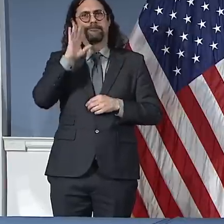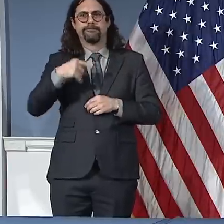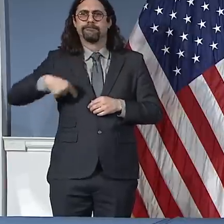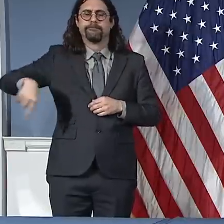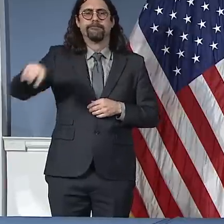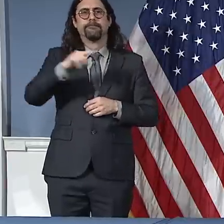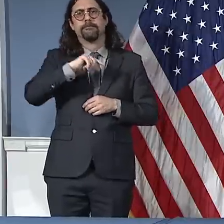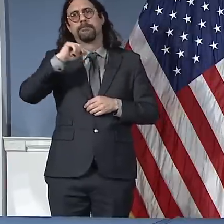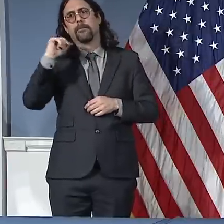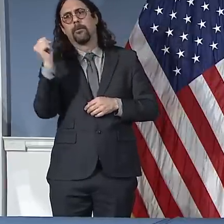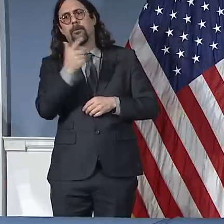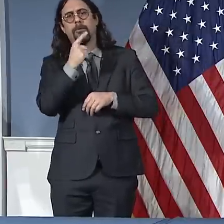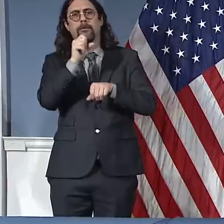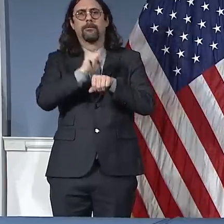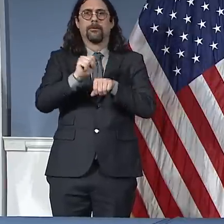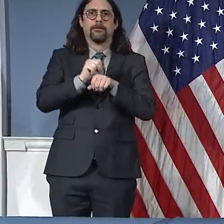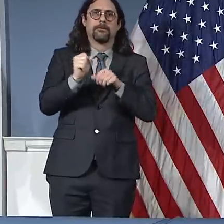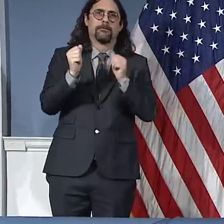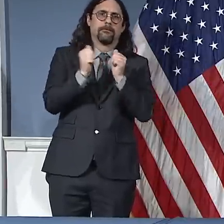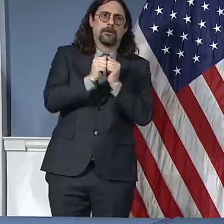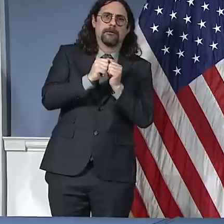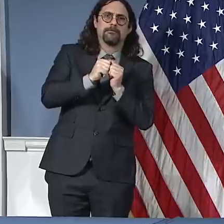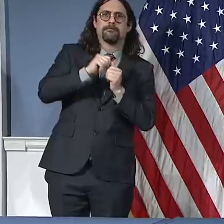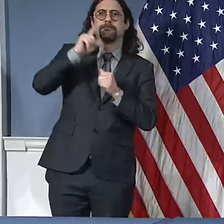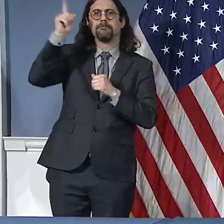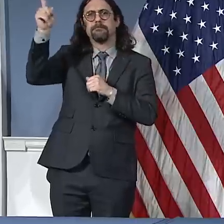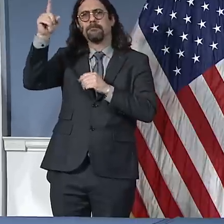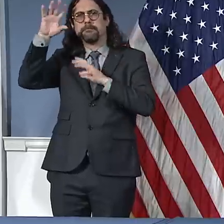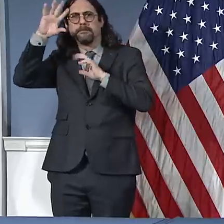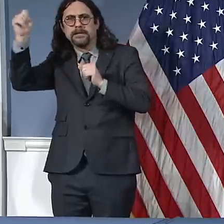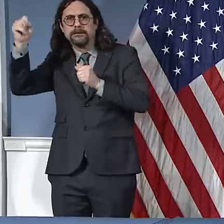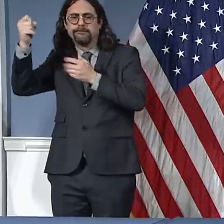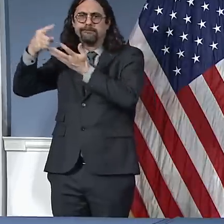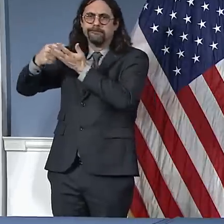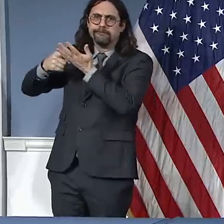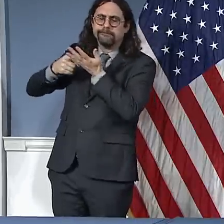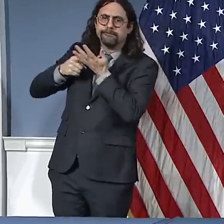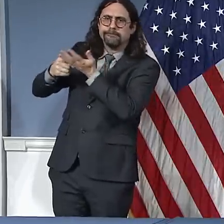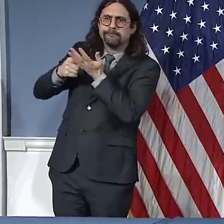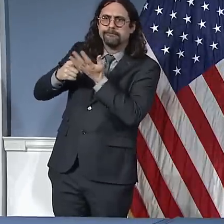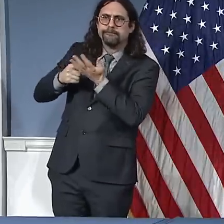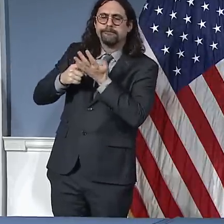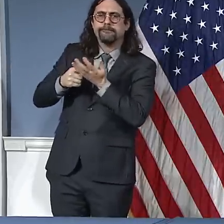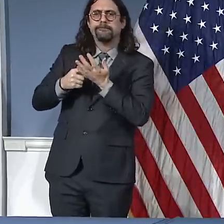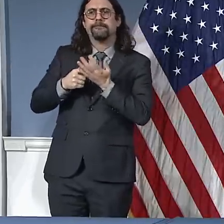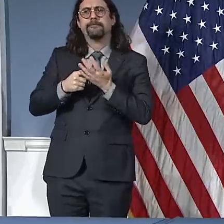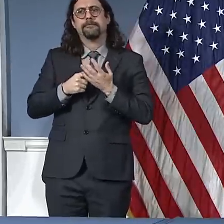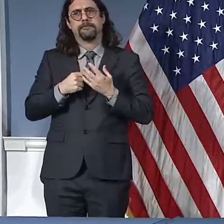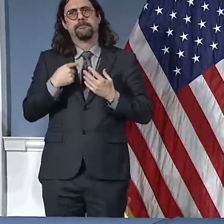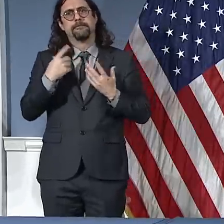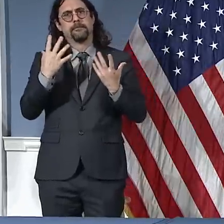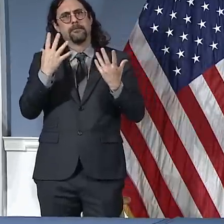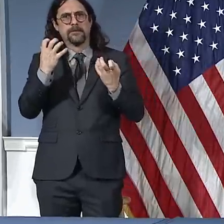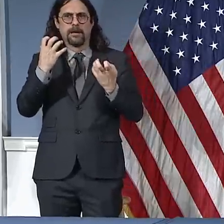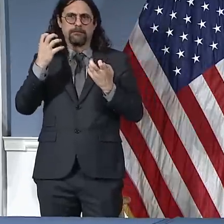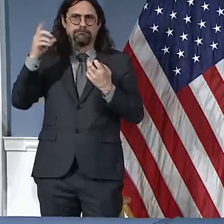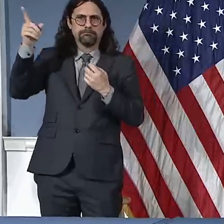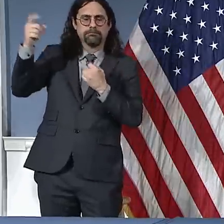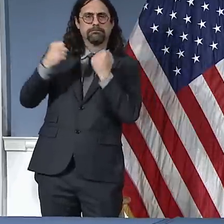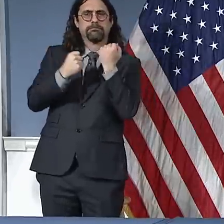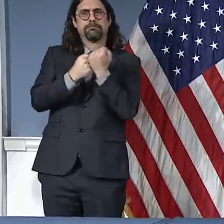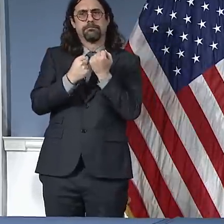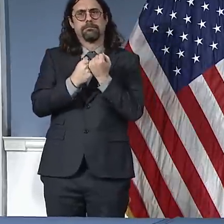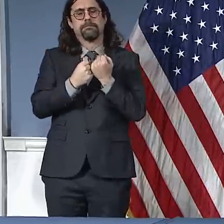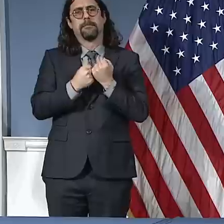that we get support in this city. But I have to respectfully disagree with him when he says, as he said earlier today, that he's not